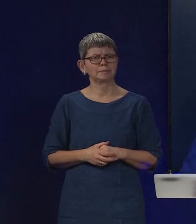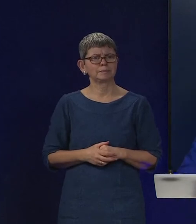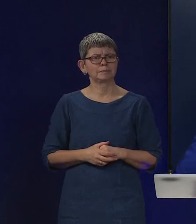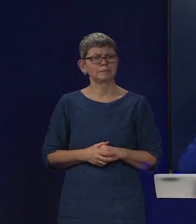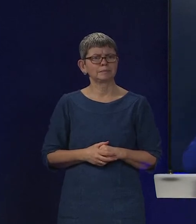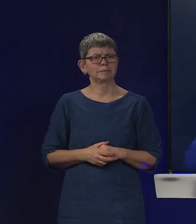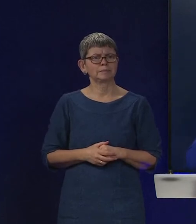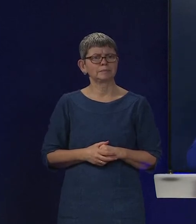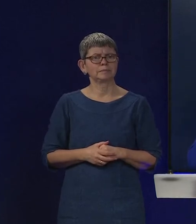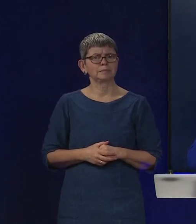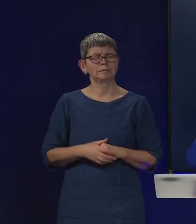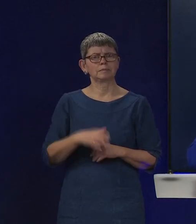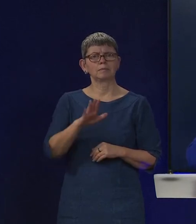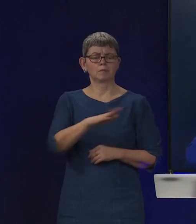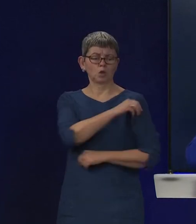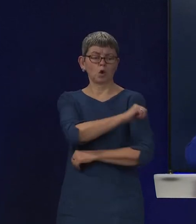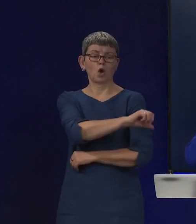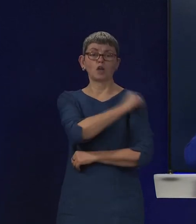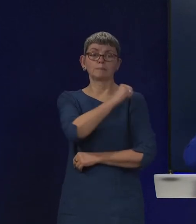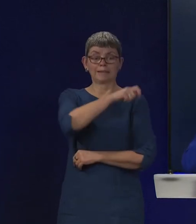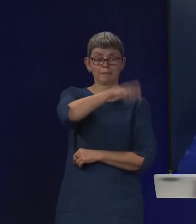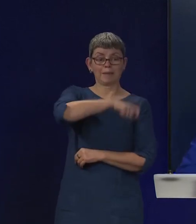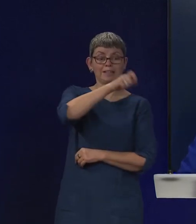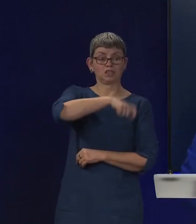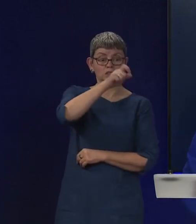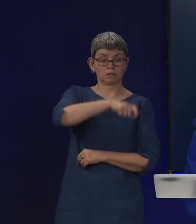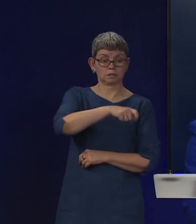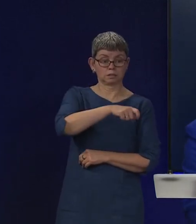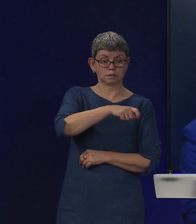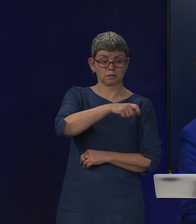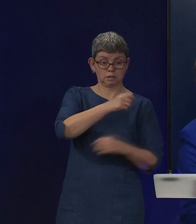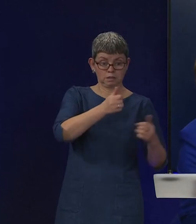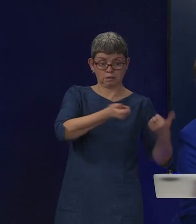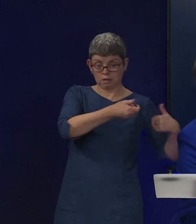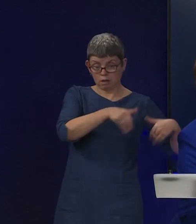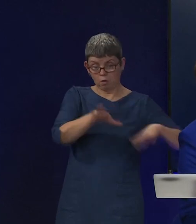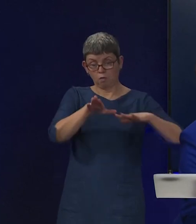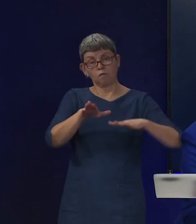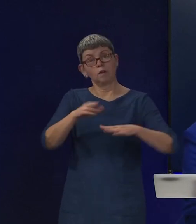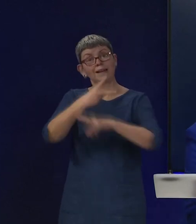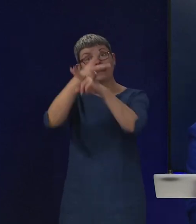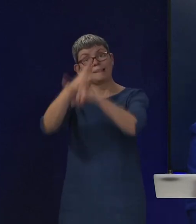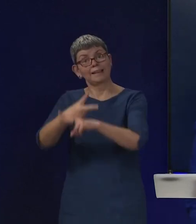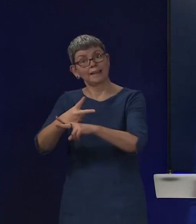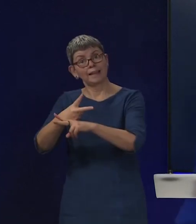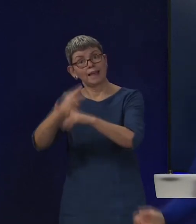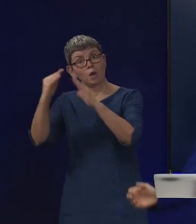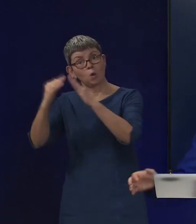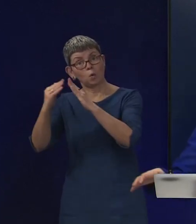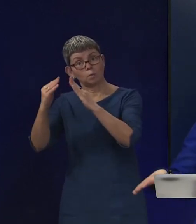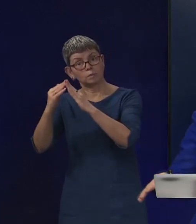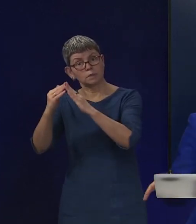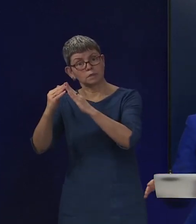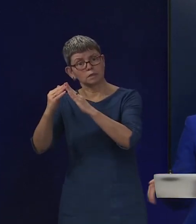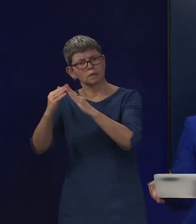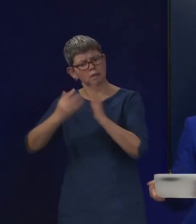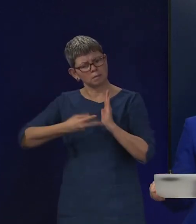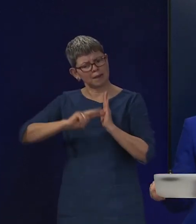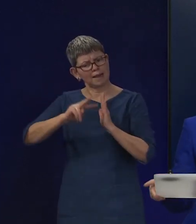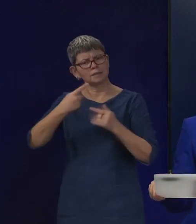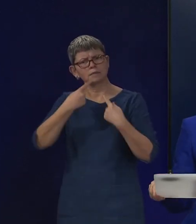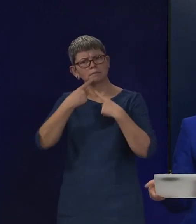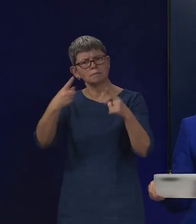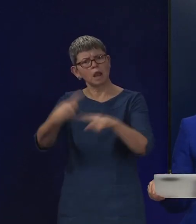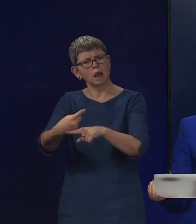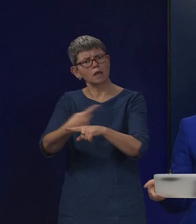to discharge hospital patients into care homes, which you spoke about last week, can you first of all confirm how many and how many cases